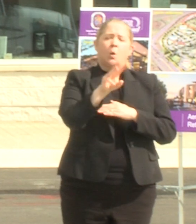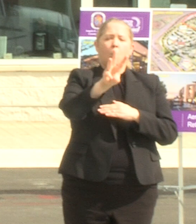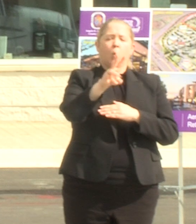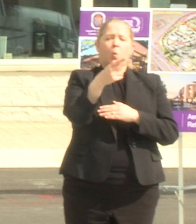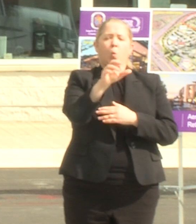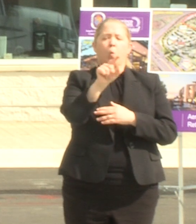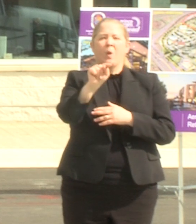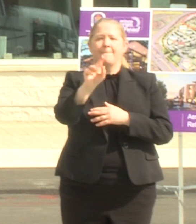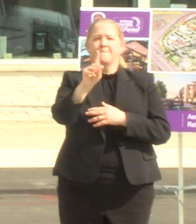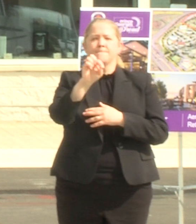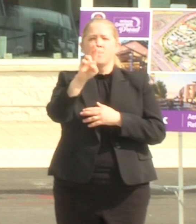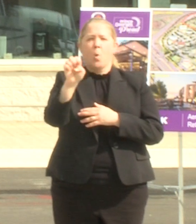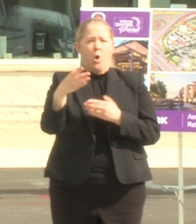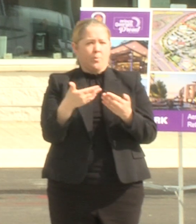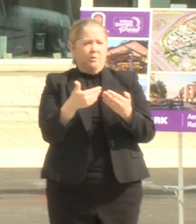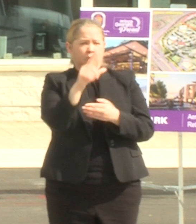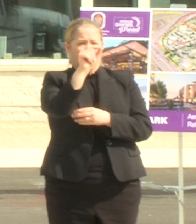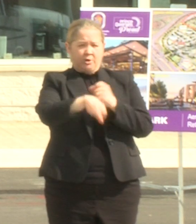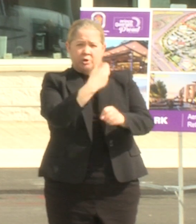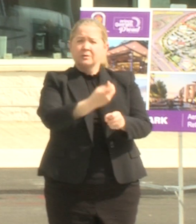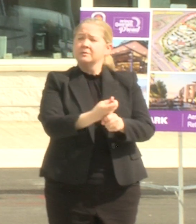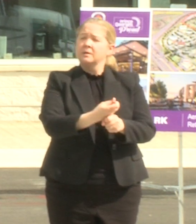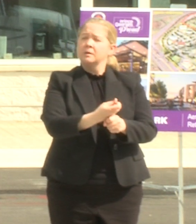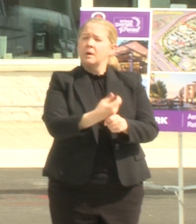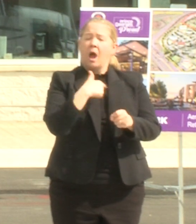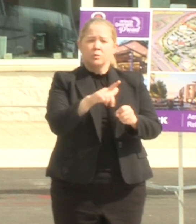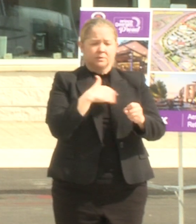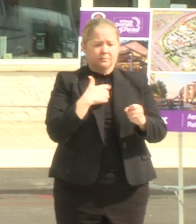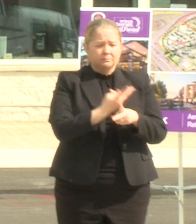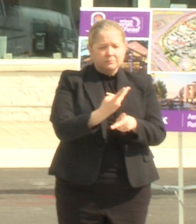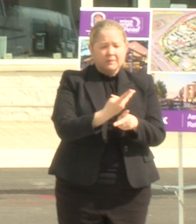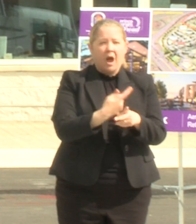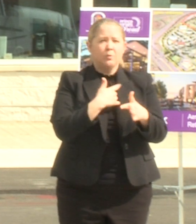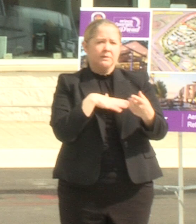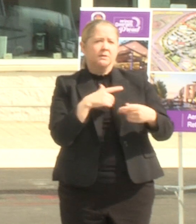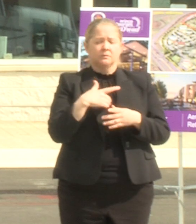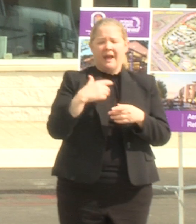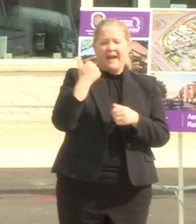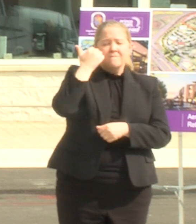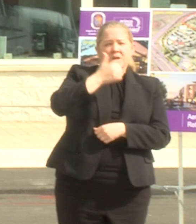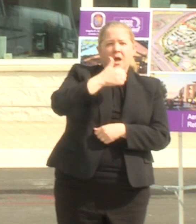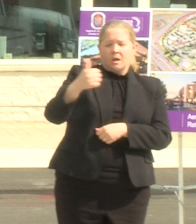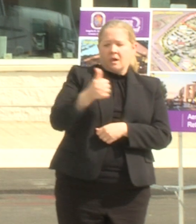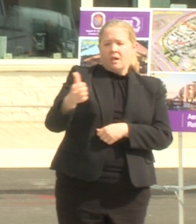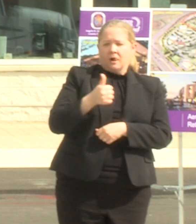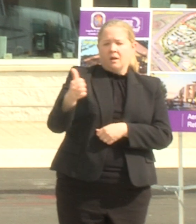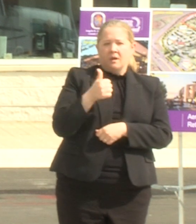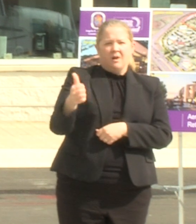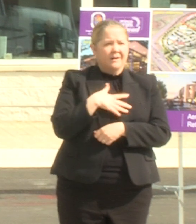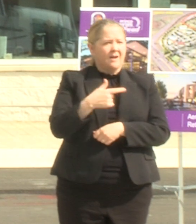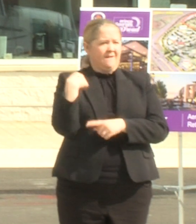i was responsible for him and i was in prince george's county back and forth every single day for the last 20 years